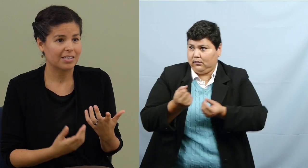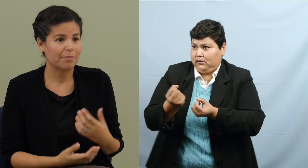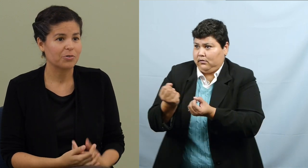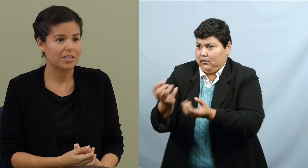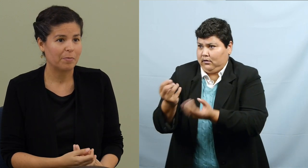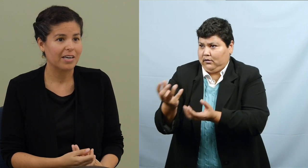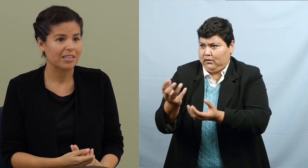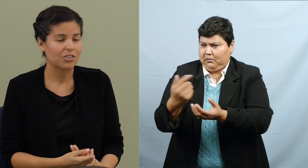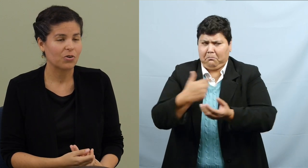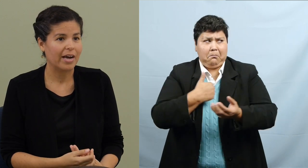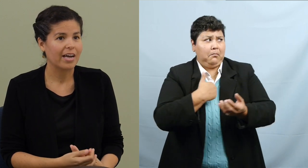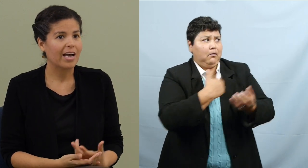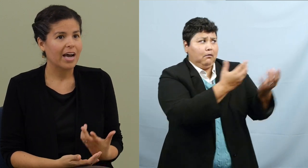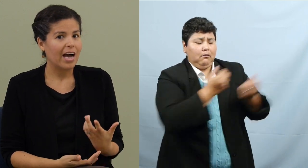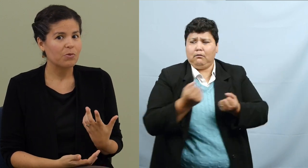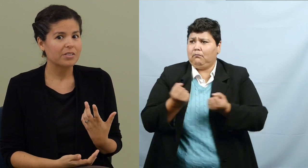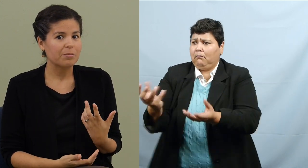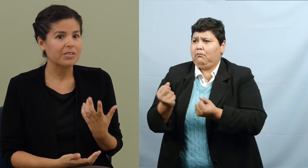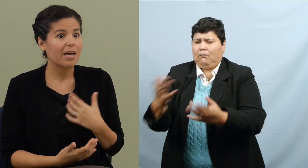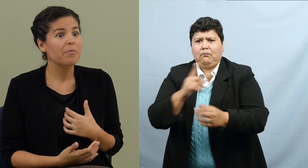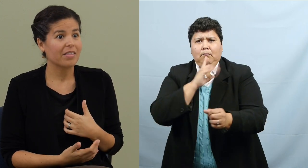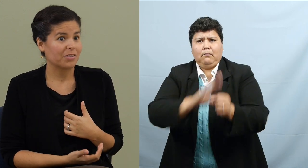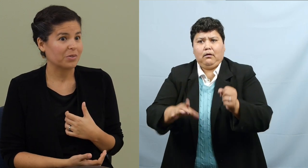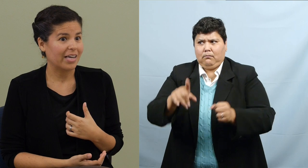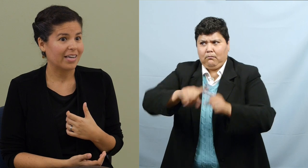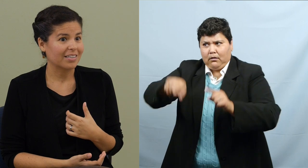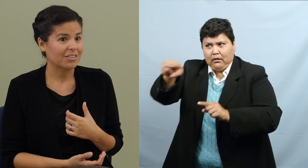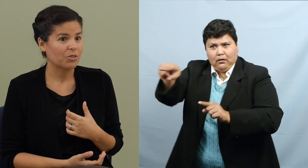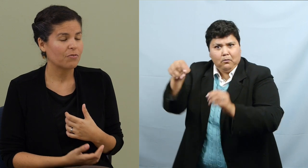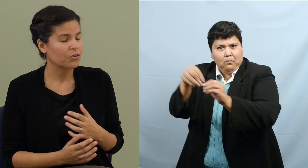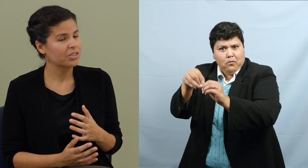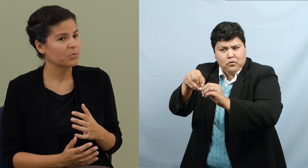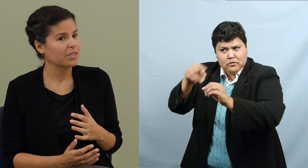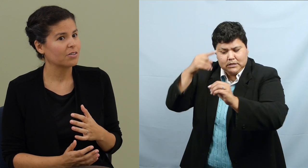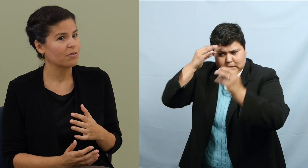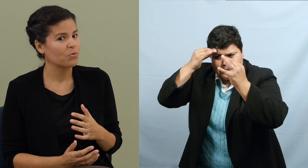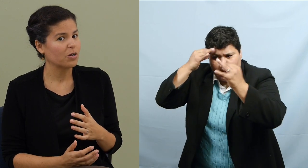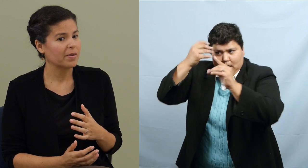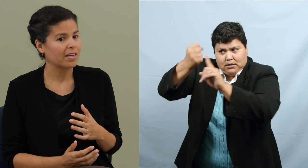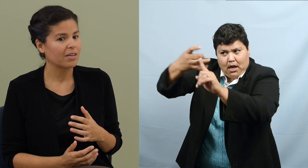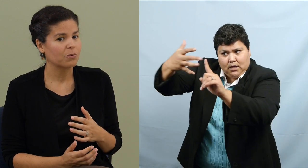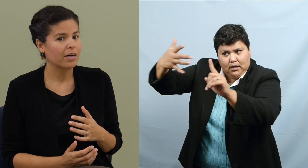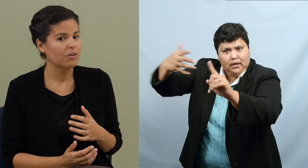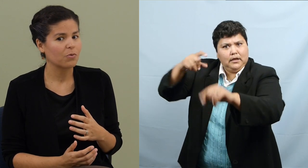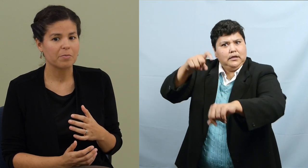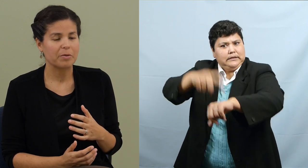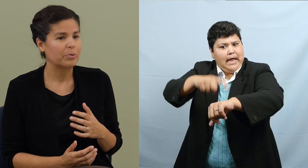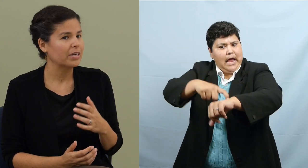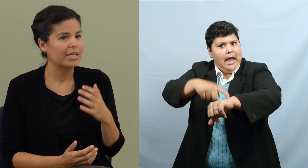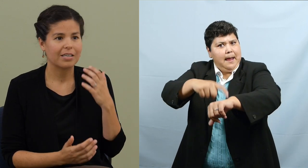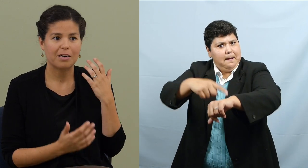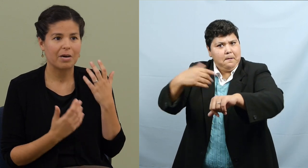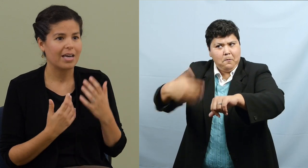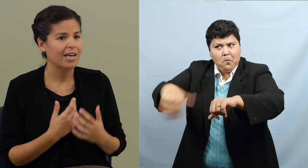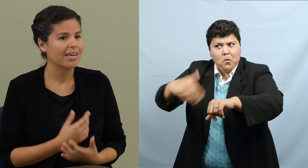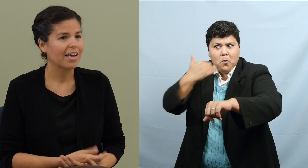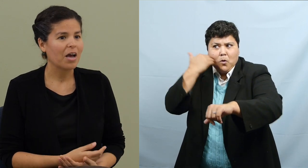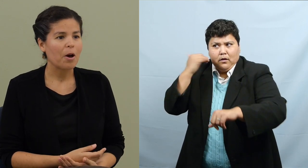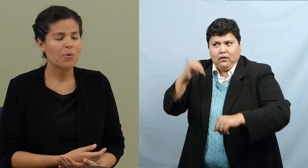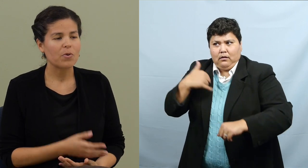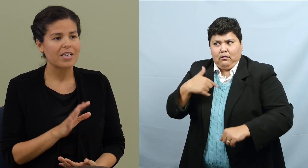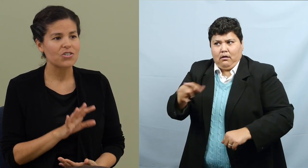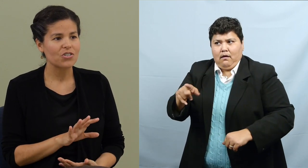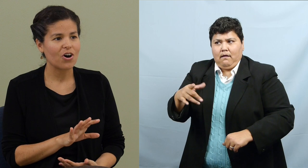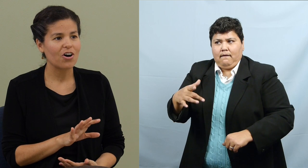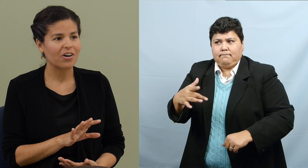processing time to expand it. So I was able to empathize with that. So at first, it was a little overwhelming. I thought, well, I don't know where I'm going to put it in my head.